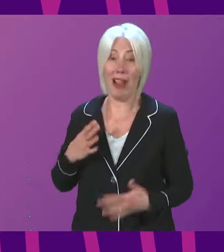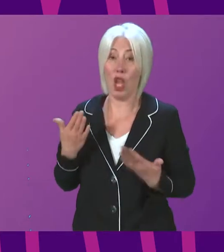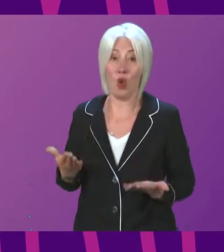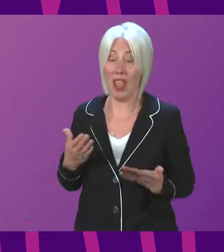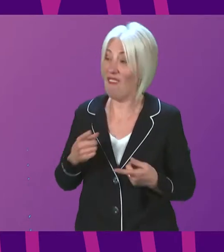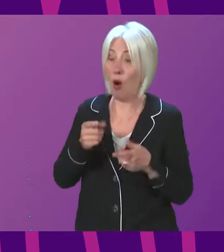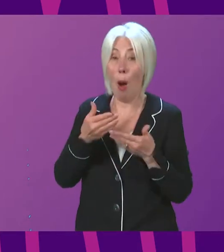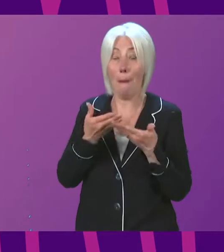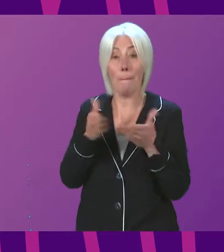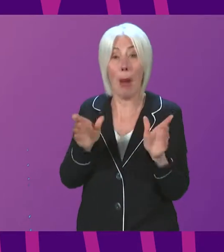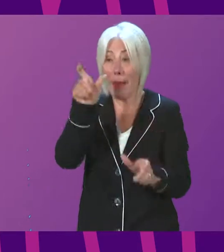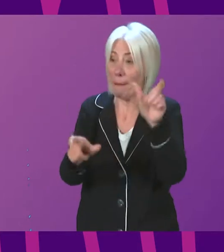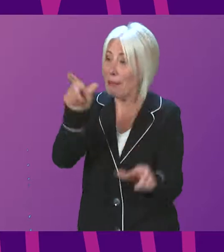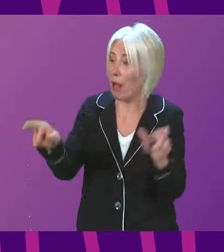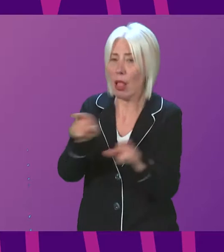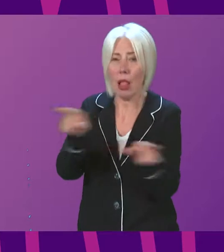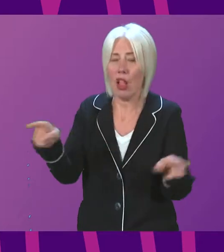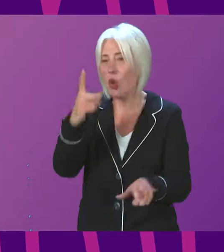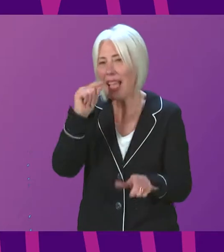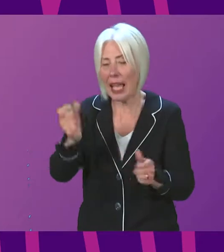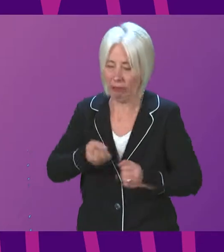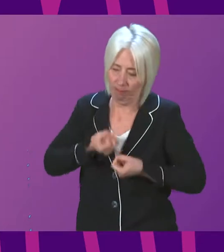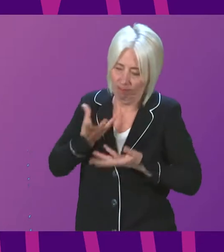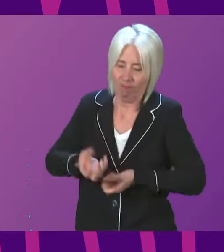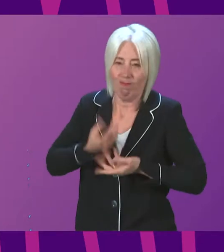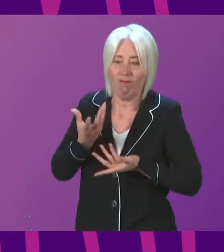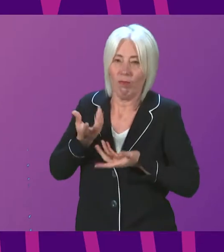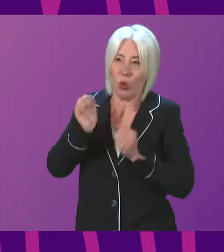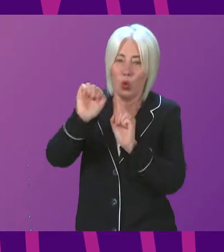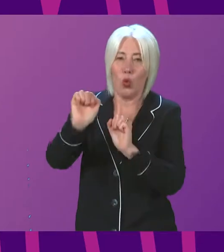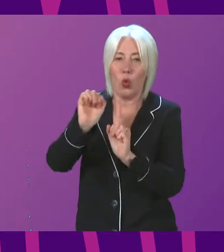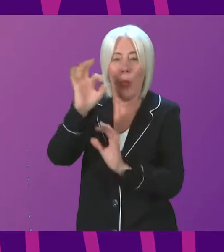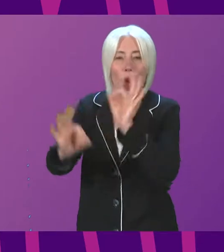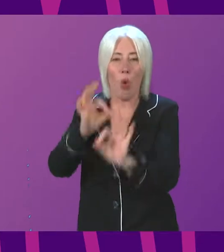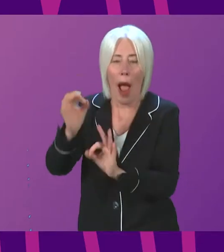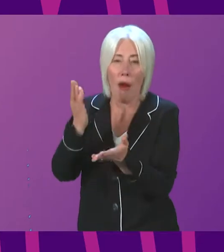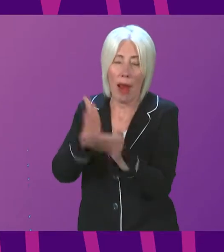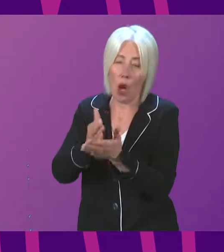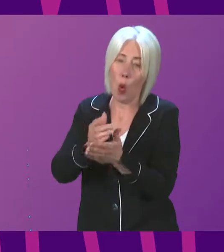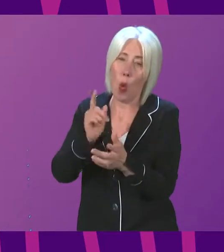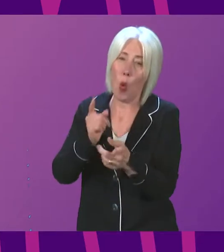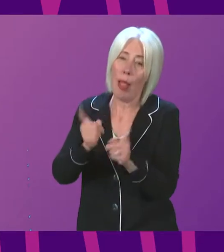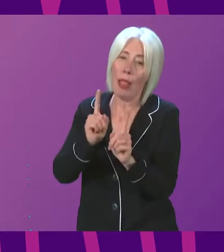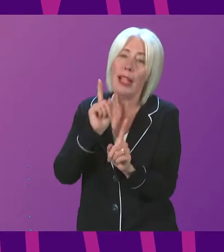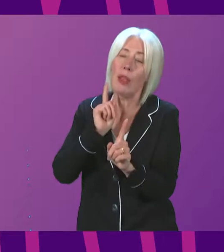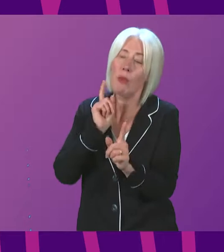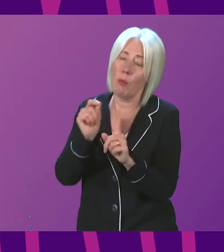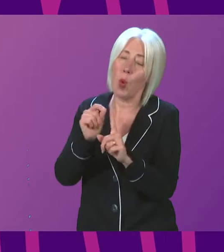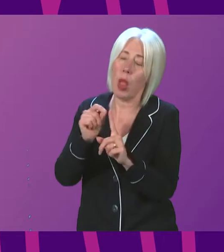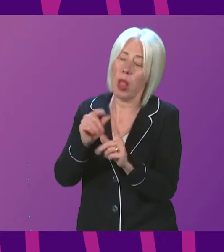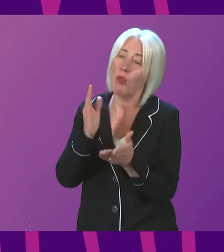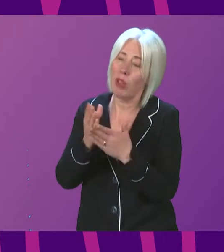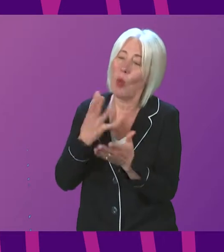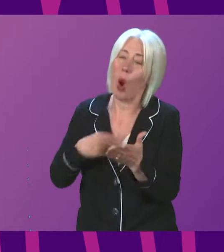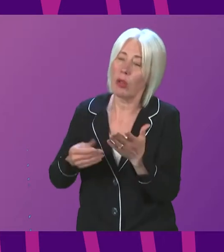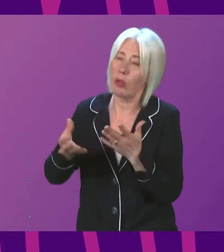for members of the public to be able to express their contribution to the inquiry. And I know Lady Poole is keen to receive that. Julie Mackay